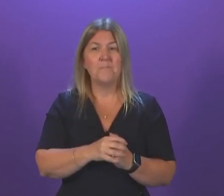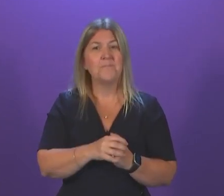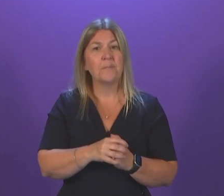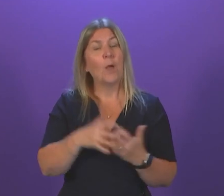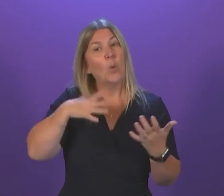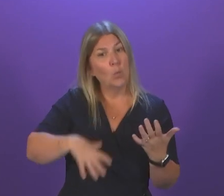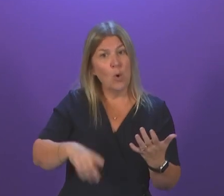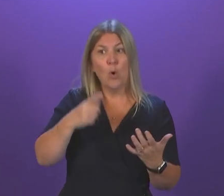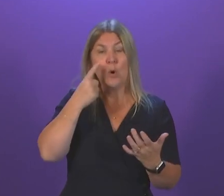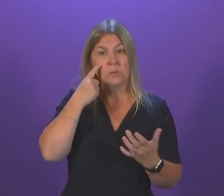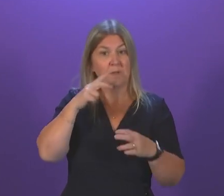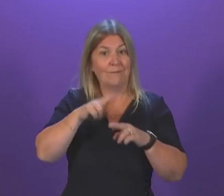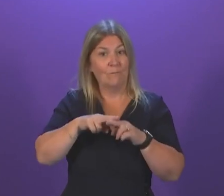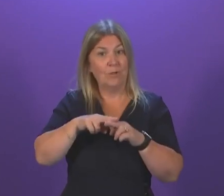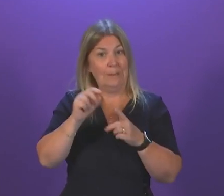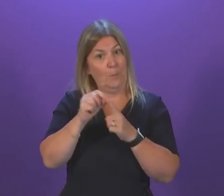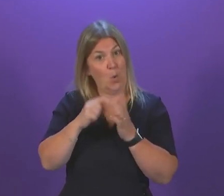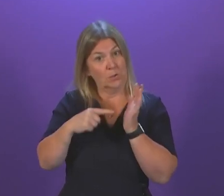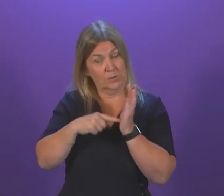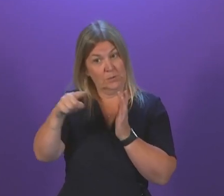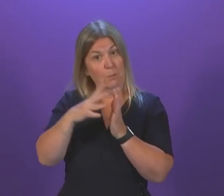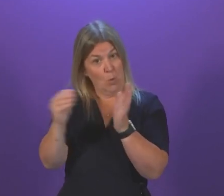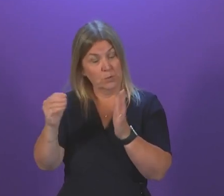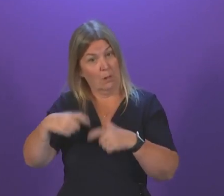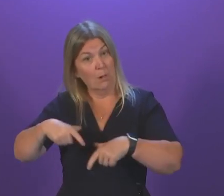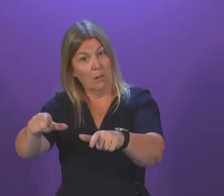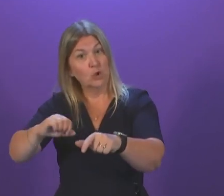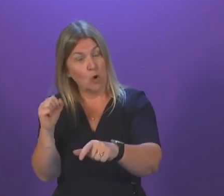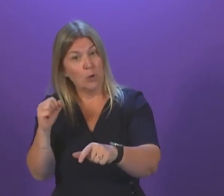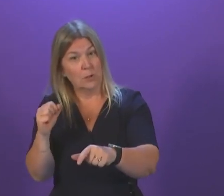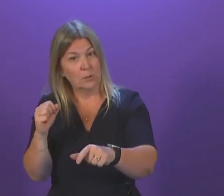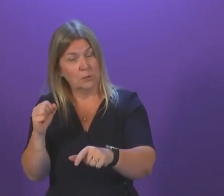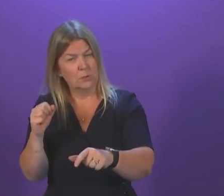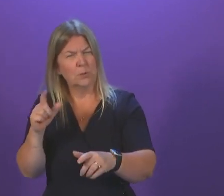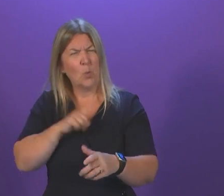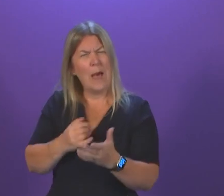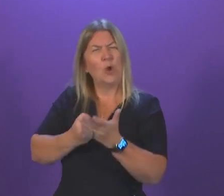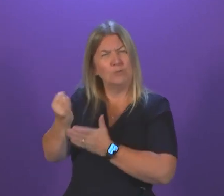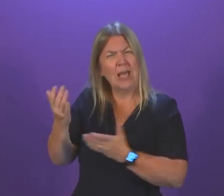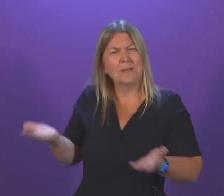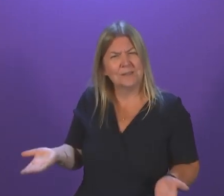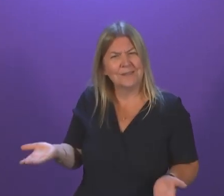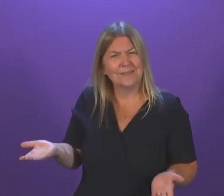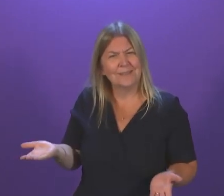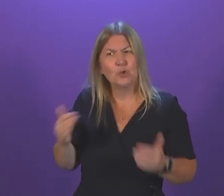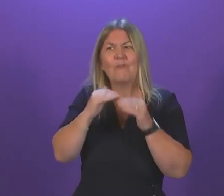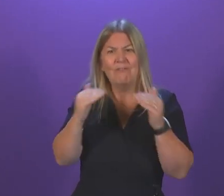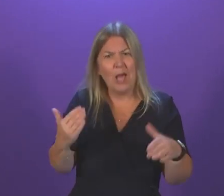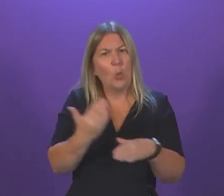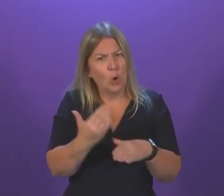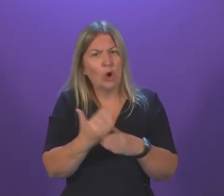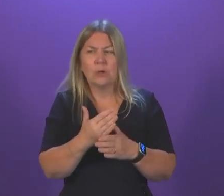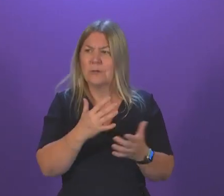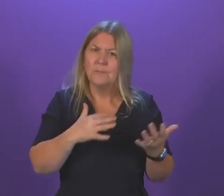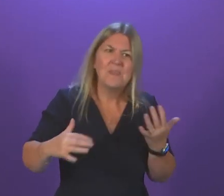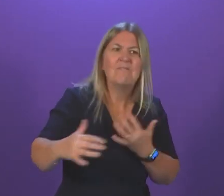wanted to see the free port model go ahead in Scotland. What on earth objection could they possibly have to fair work and environmental